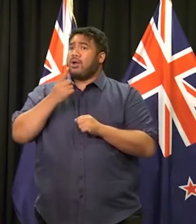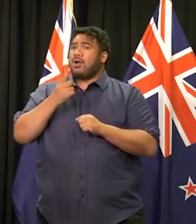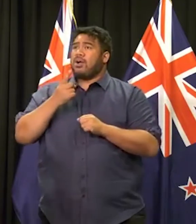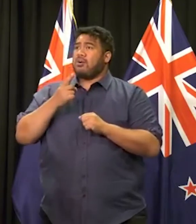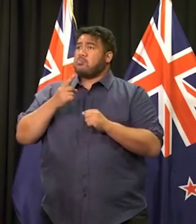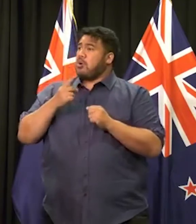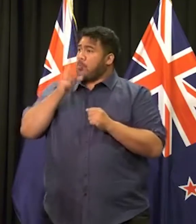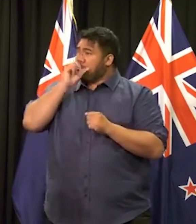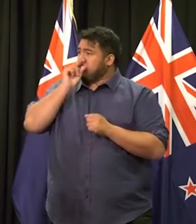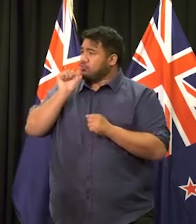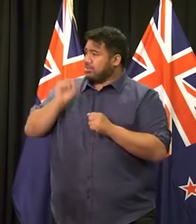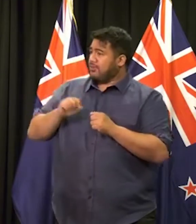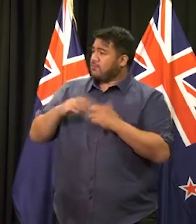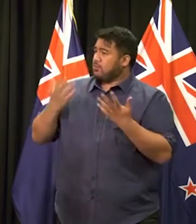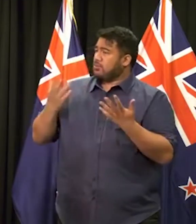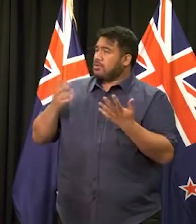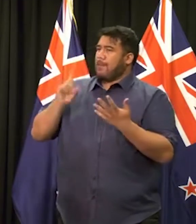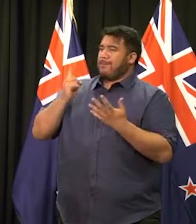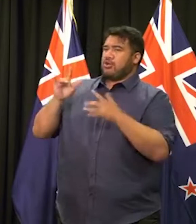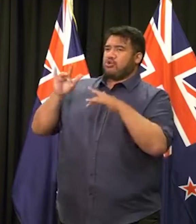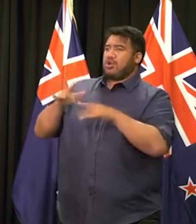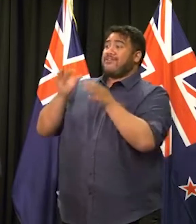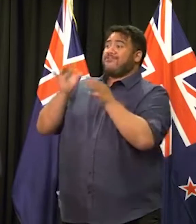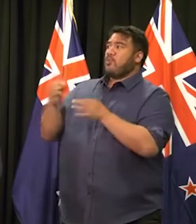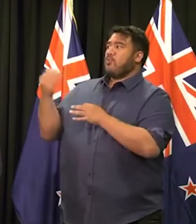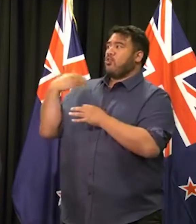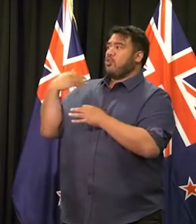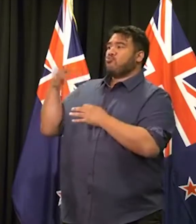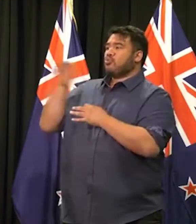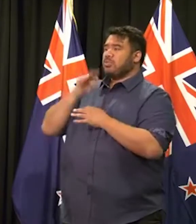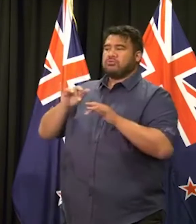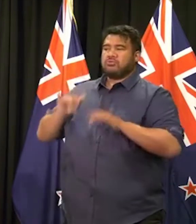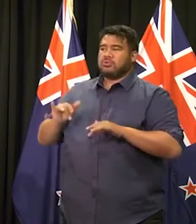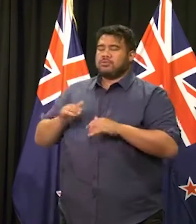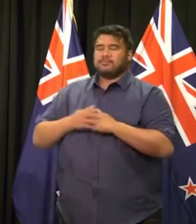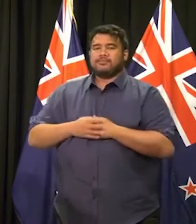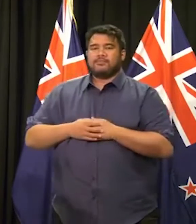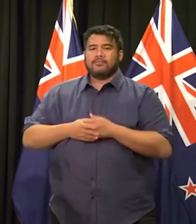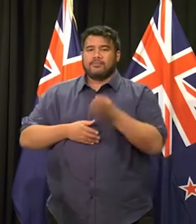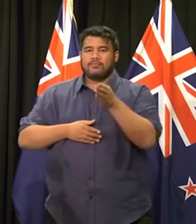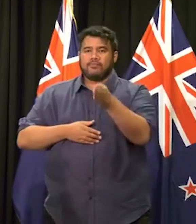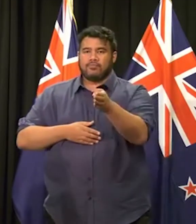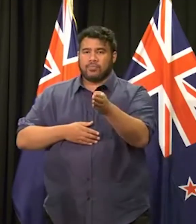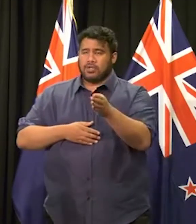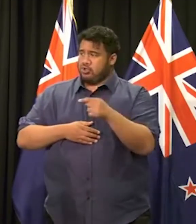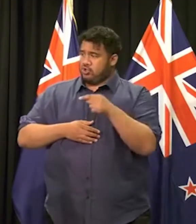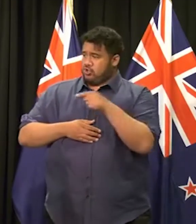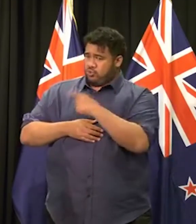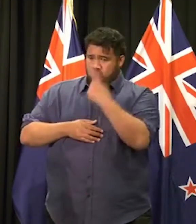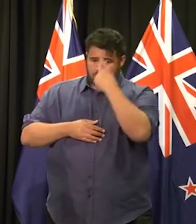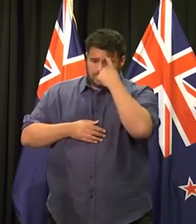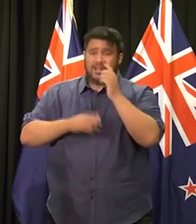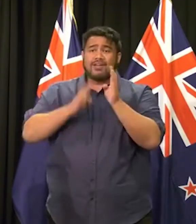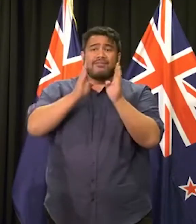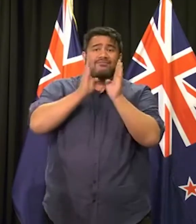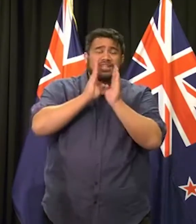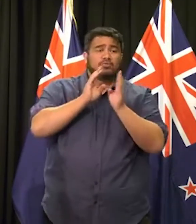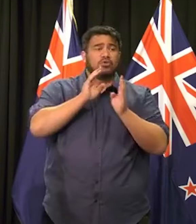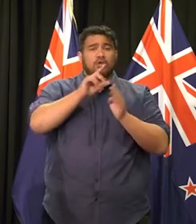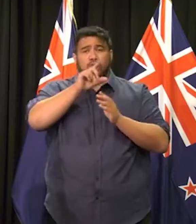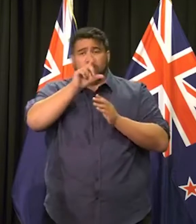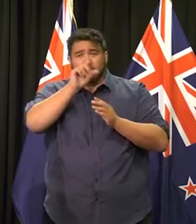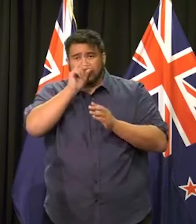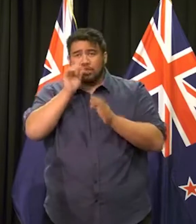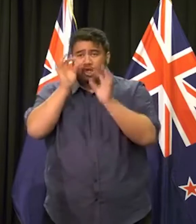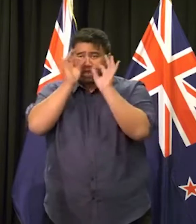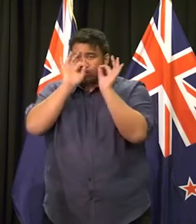instance, but I haven't any had a formal indication at this stage. Do you think that, uh, Facebook, Twitter and Google should be